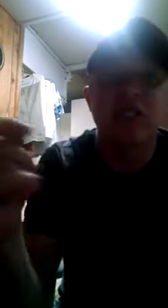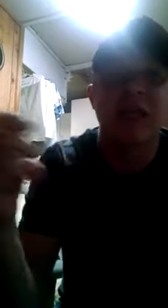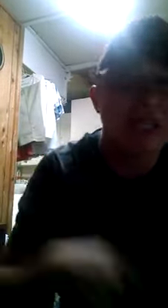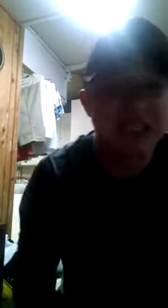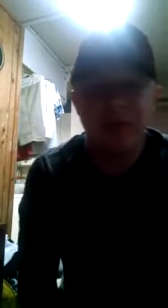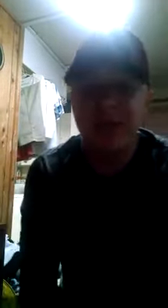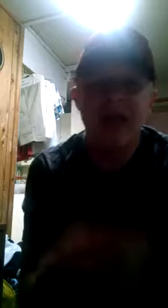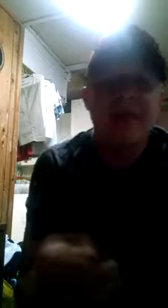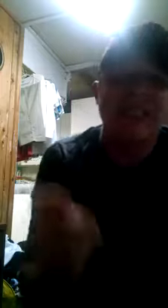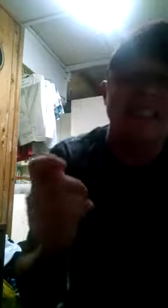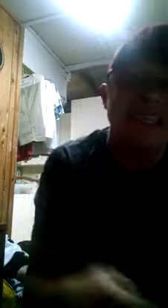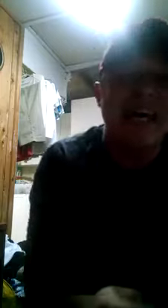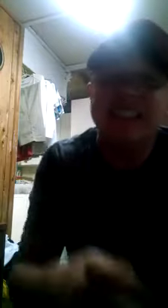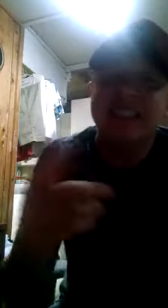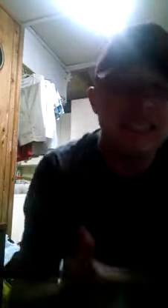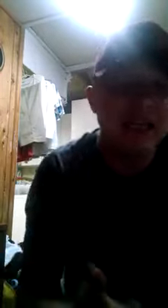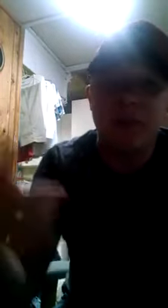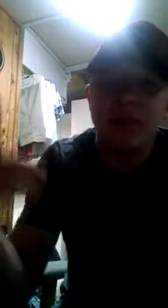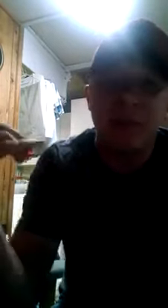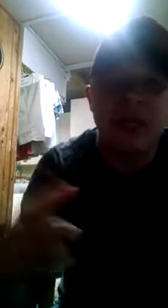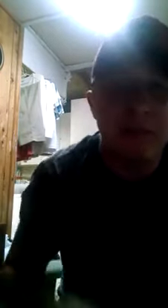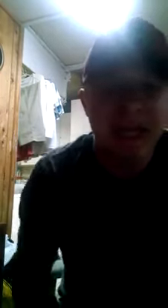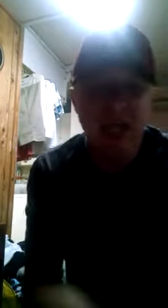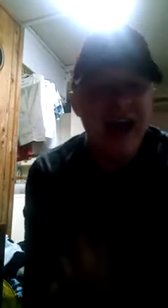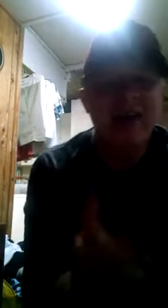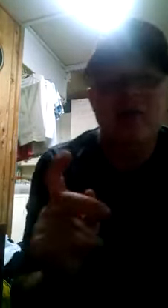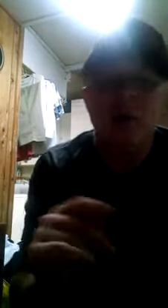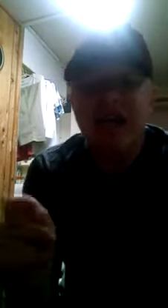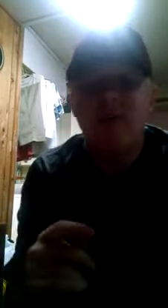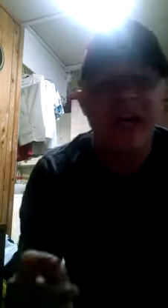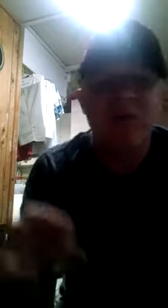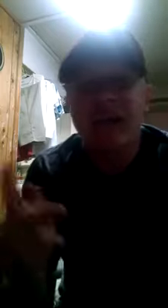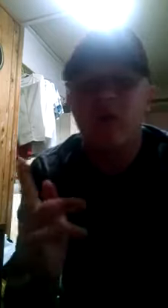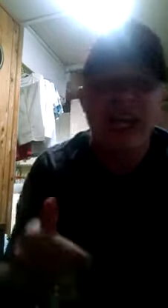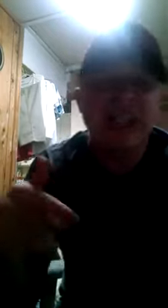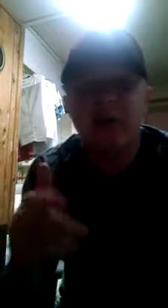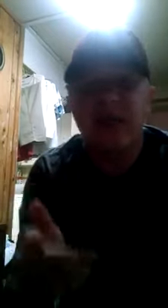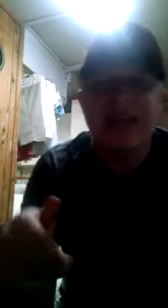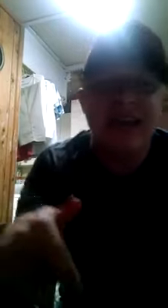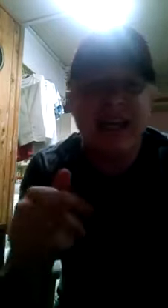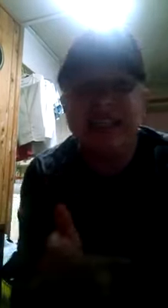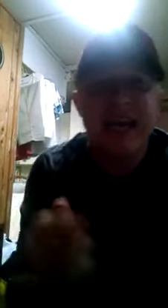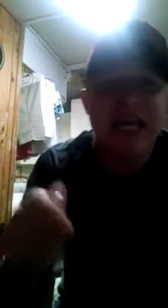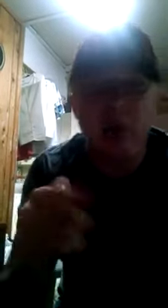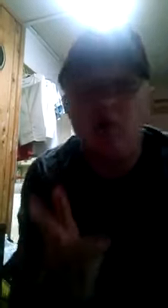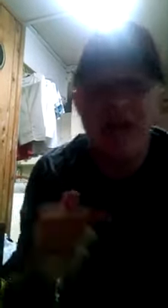food's still in my dinner plate My dinner diet consists of nothing but the pen and page I used to write and write and write and write until the night that I decided I would rather